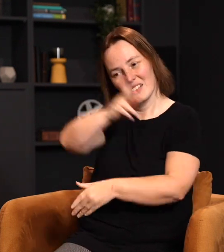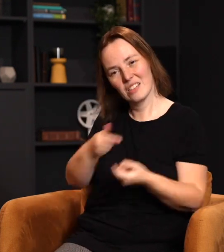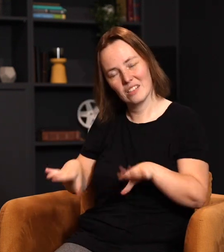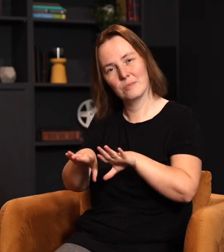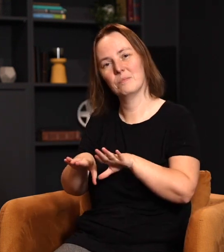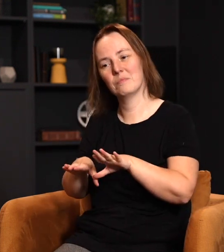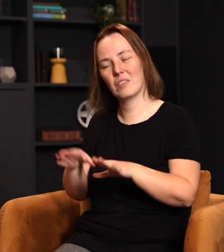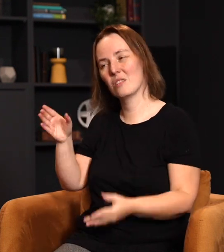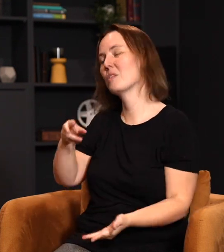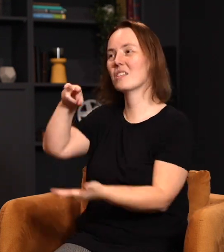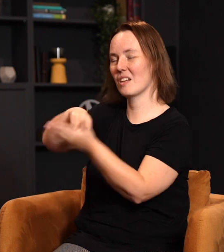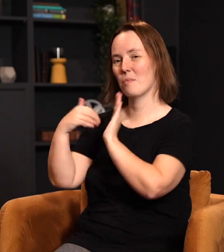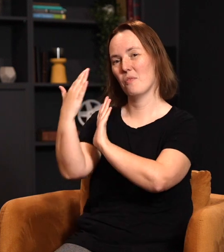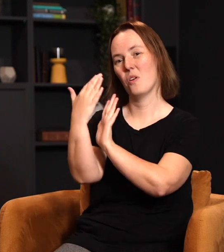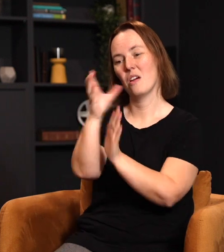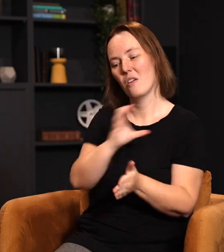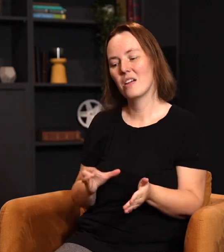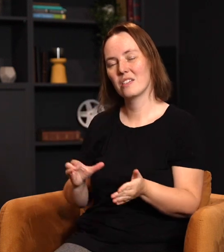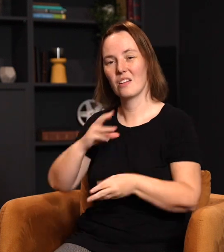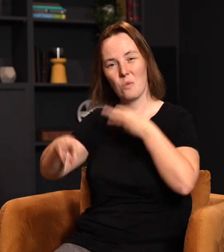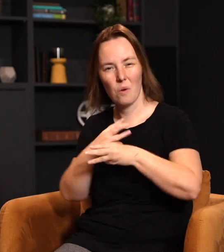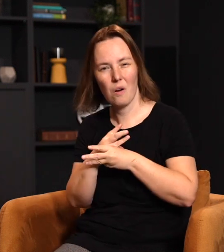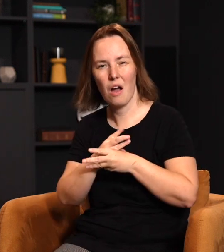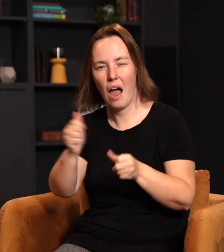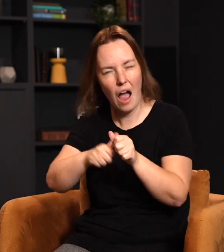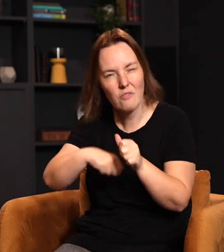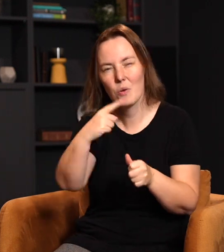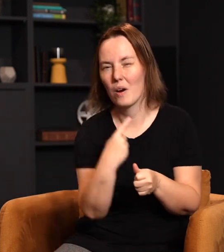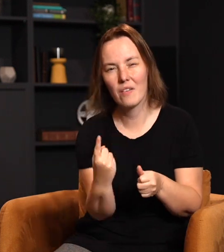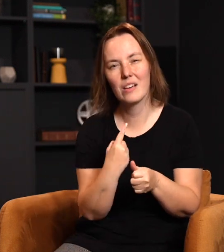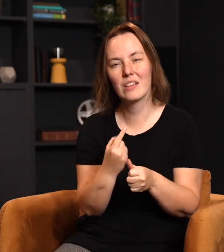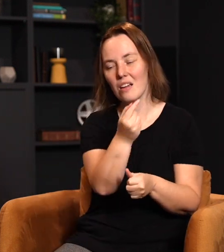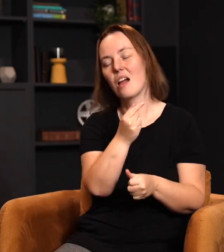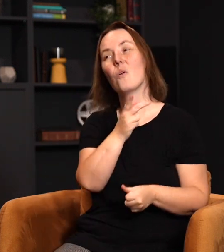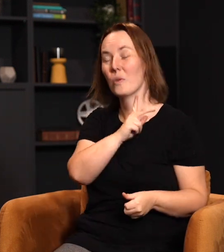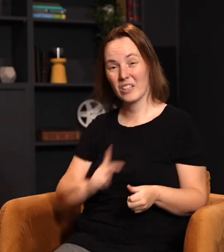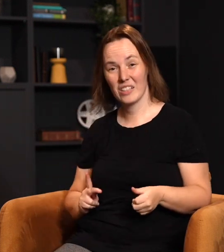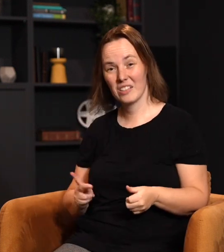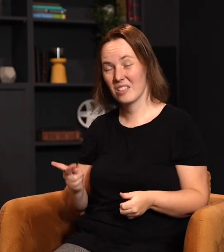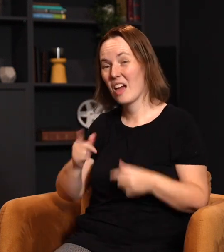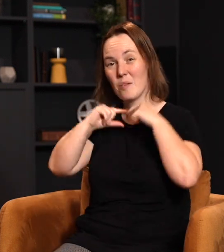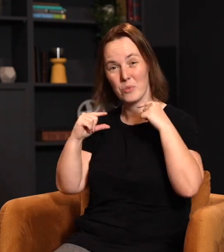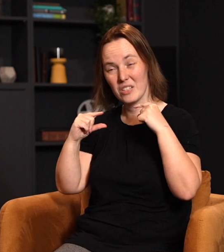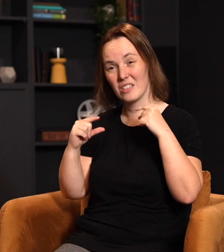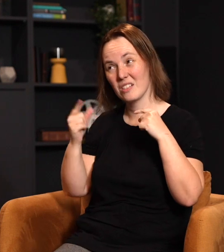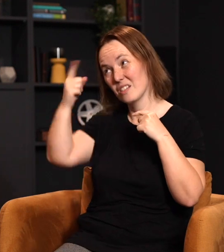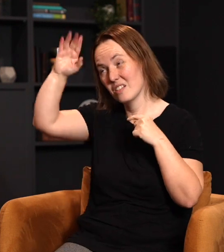But in our standing before Christ and our standing before the world, every single one of us equally are kings unto God. We are priests